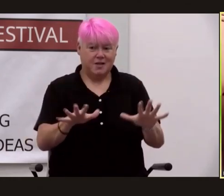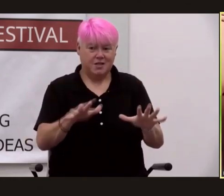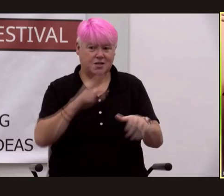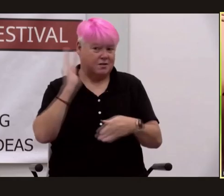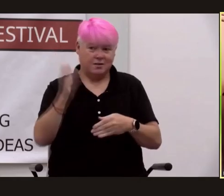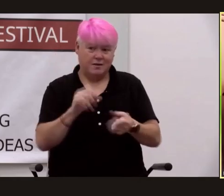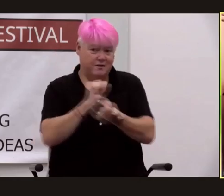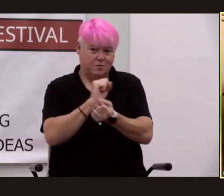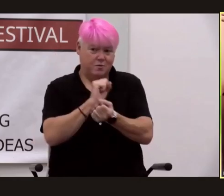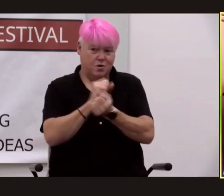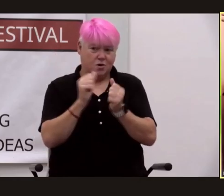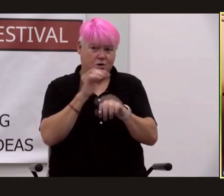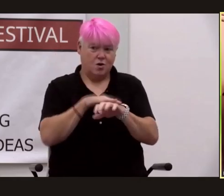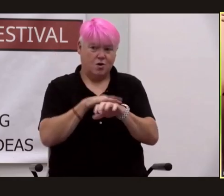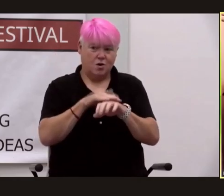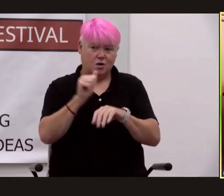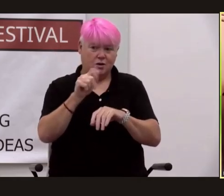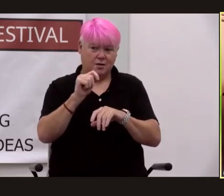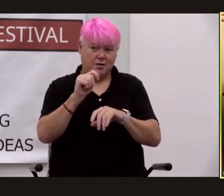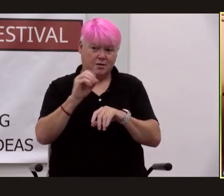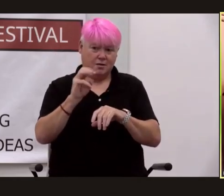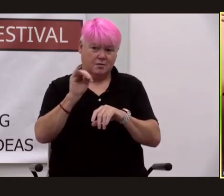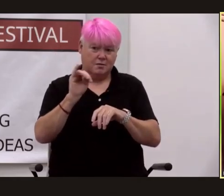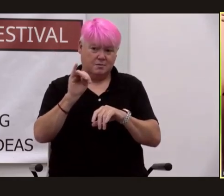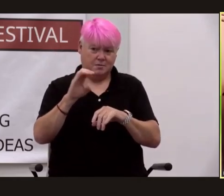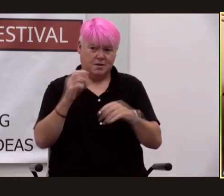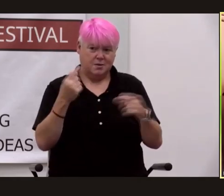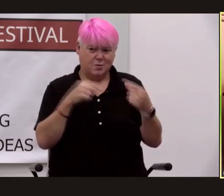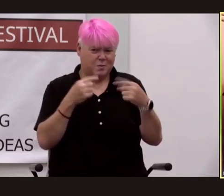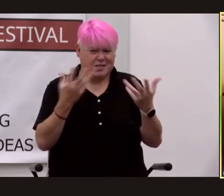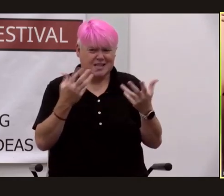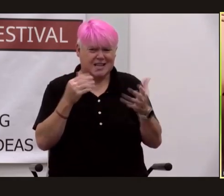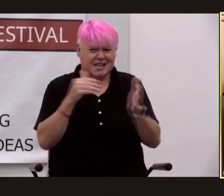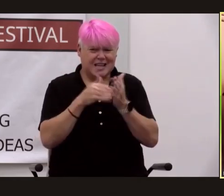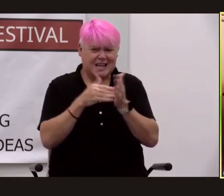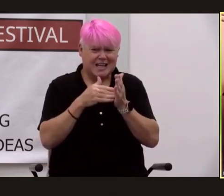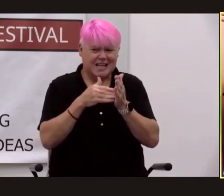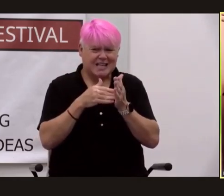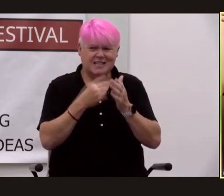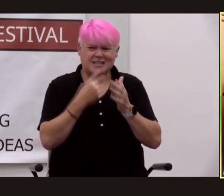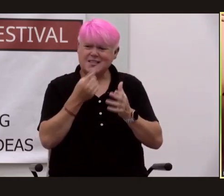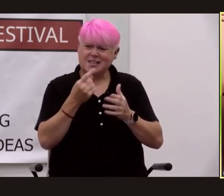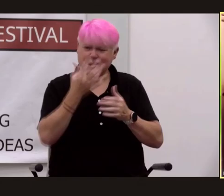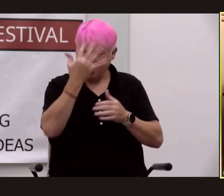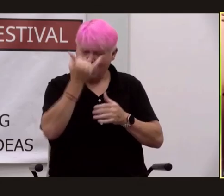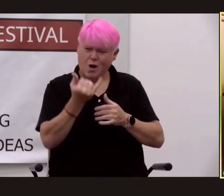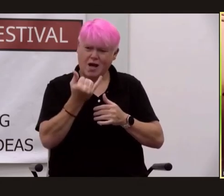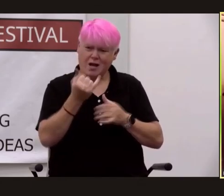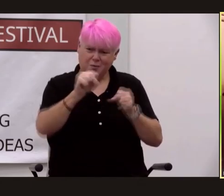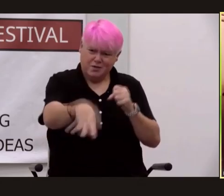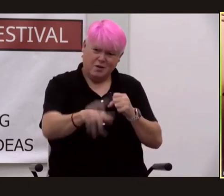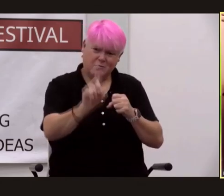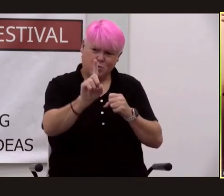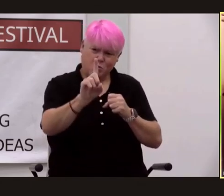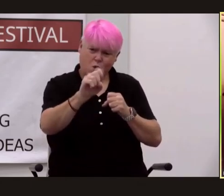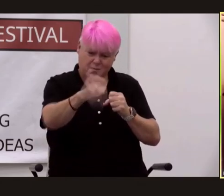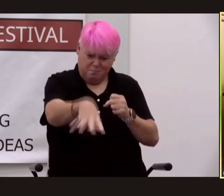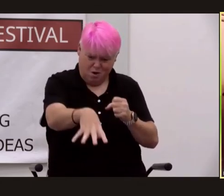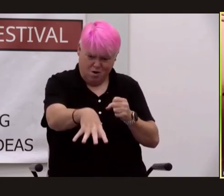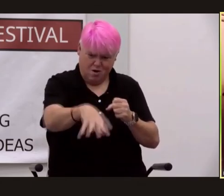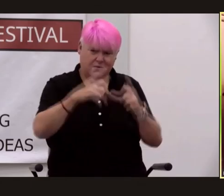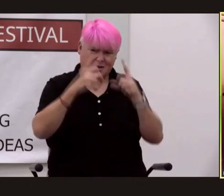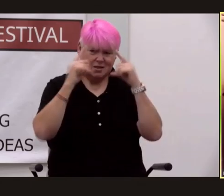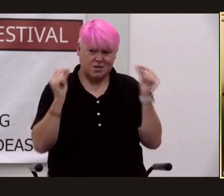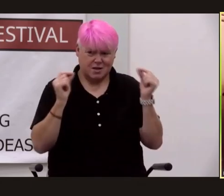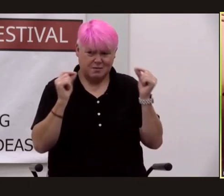atomic weapons again and teller said why he said we dropped one bomb i could see that you know the japanese started the war